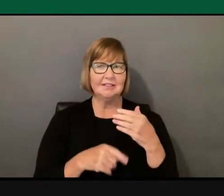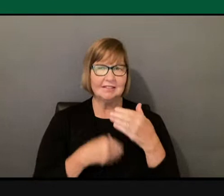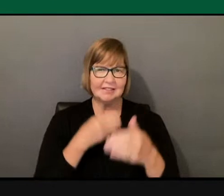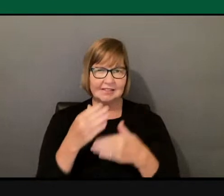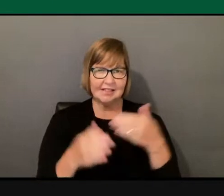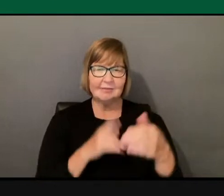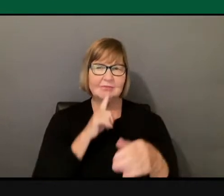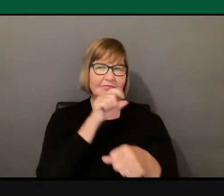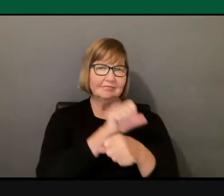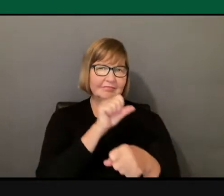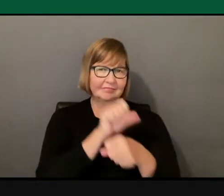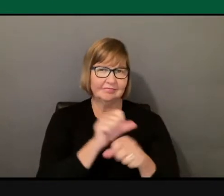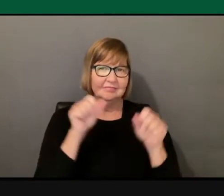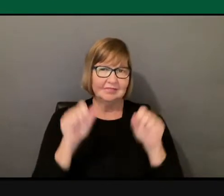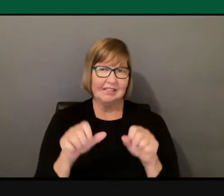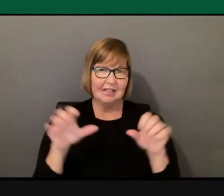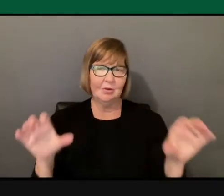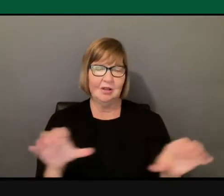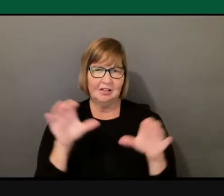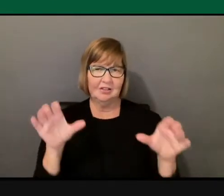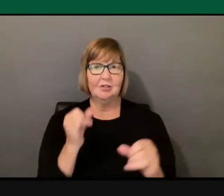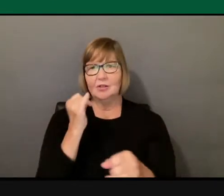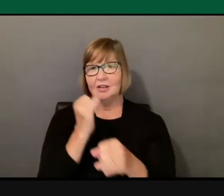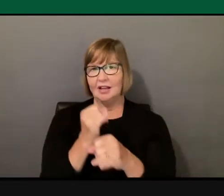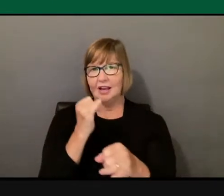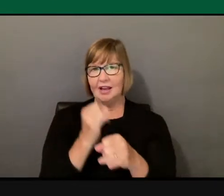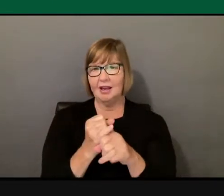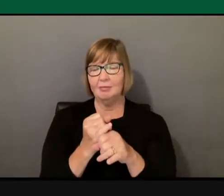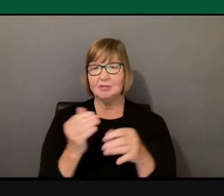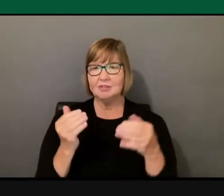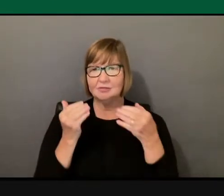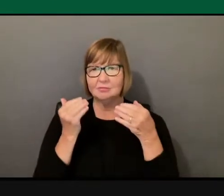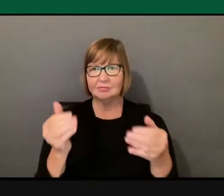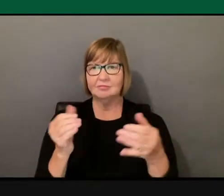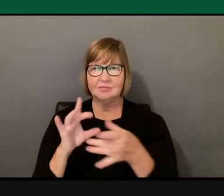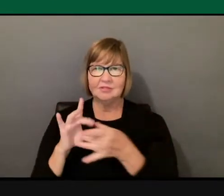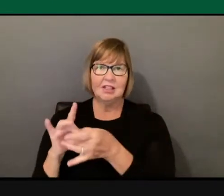help our campus move towards collaborative action?